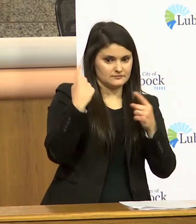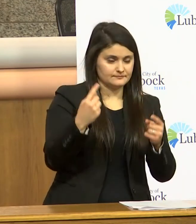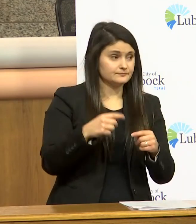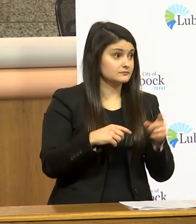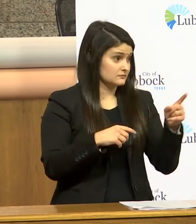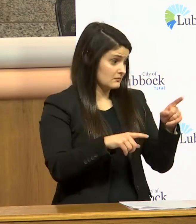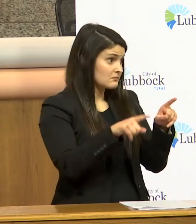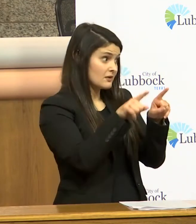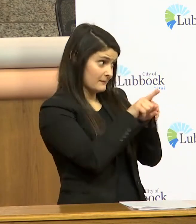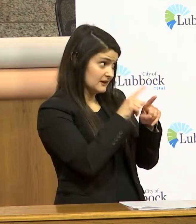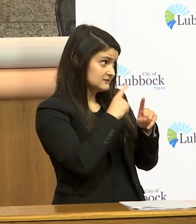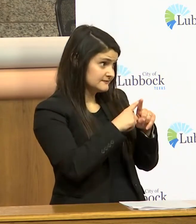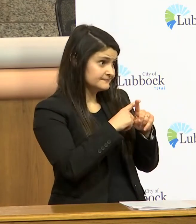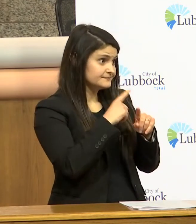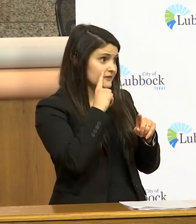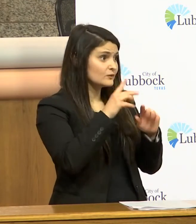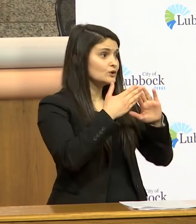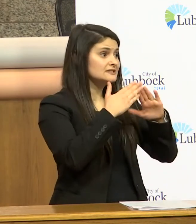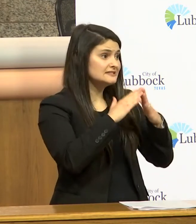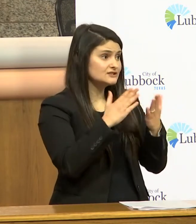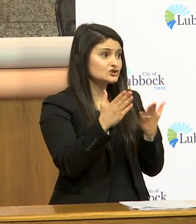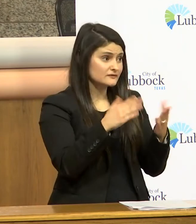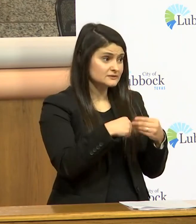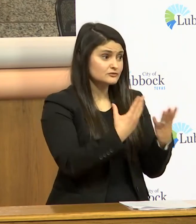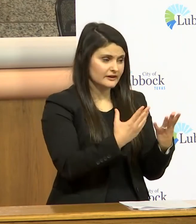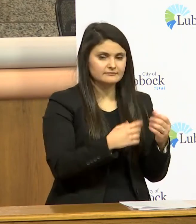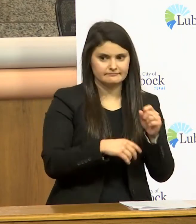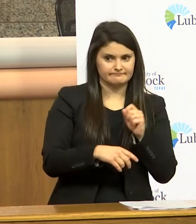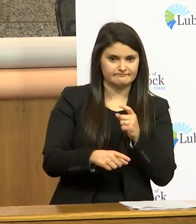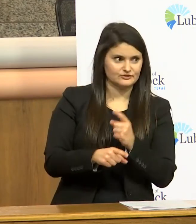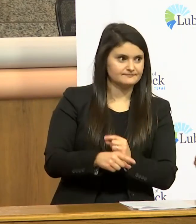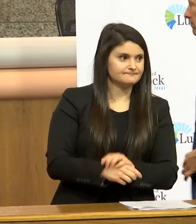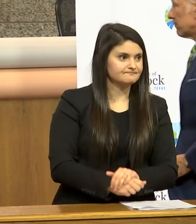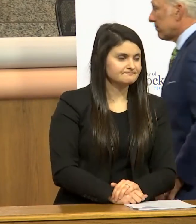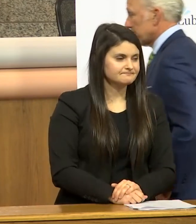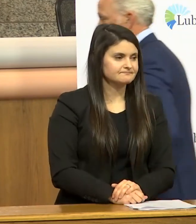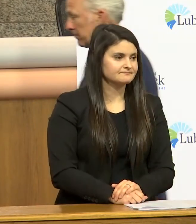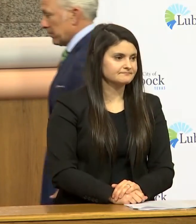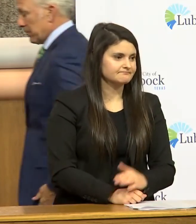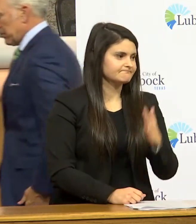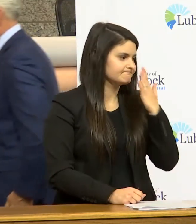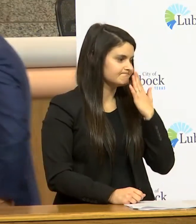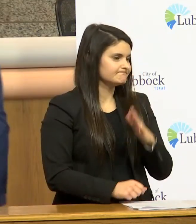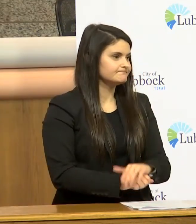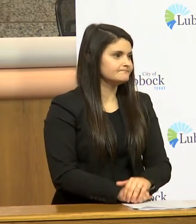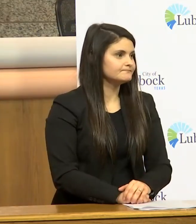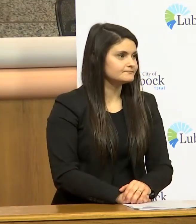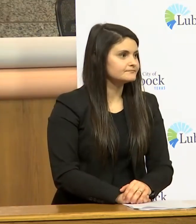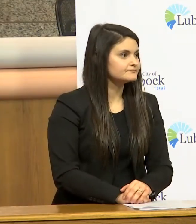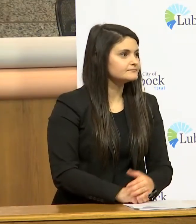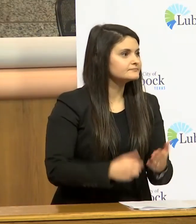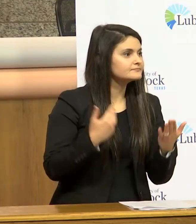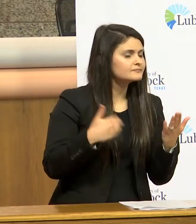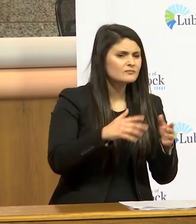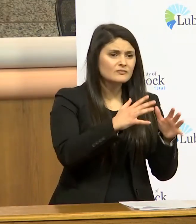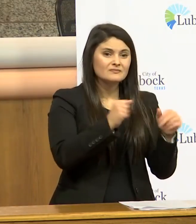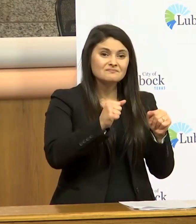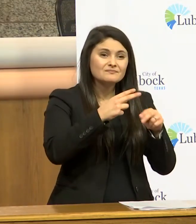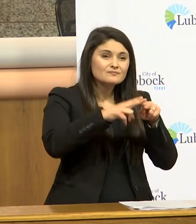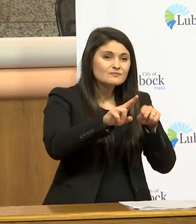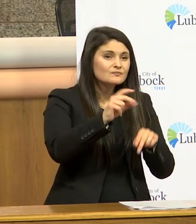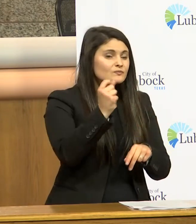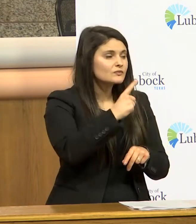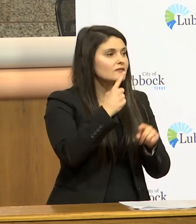that are provided thank you i just have a quick question for